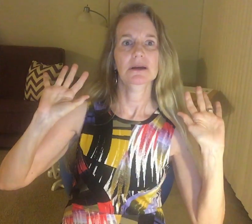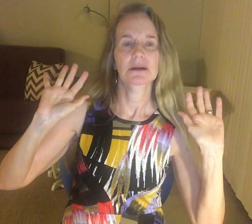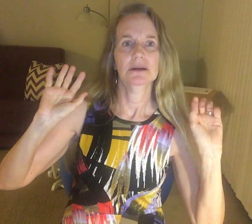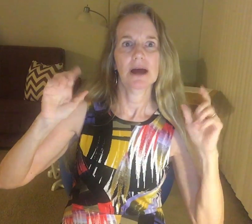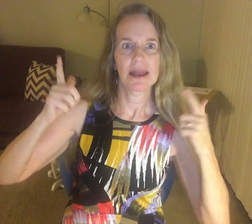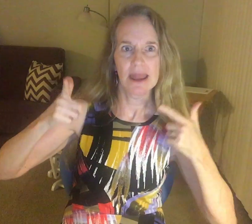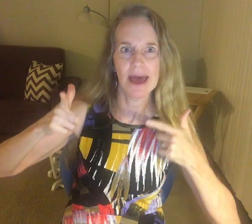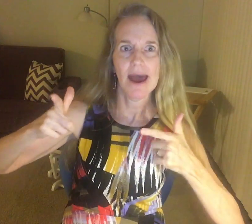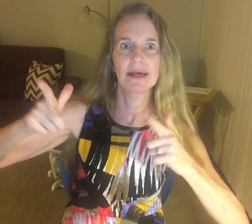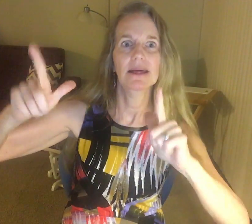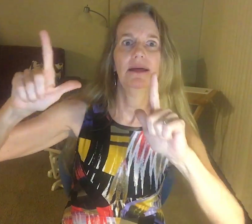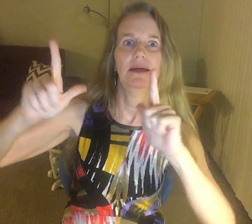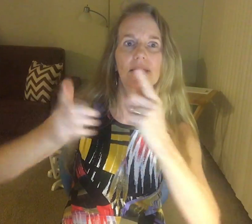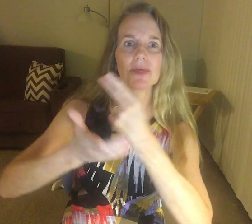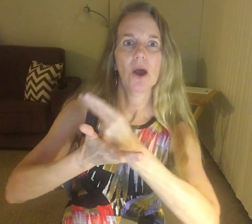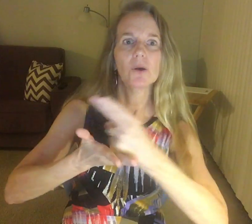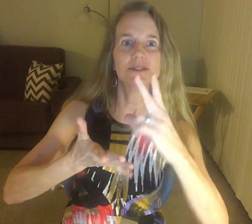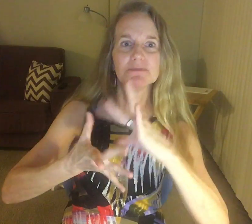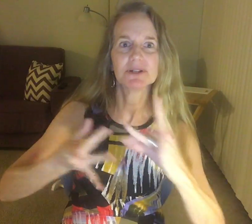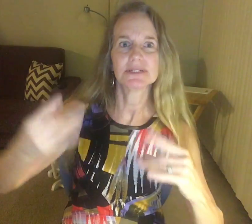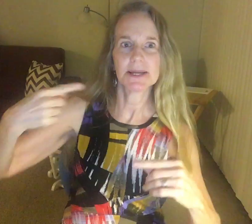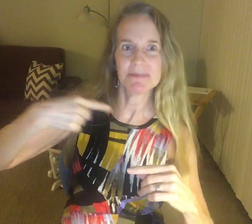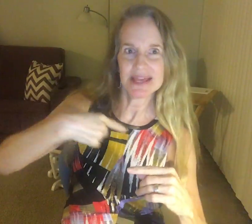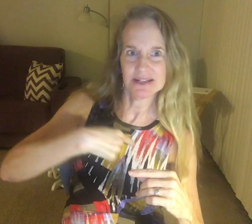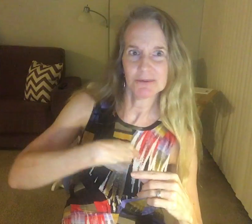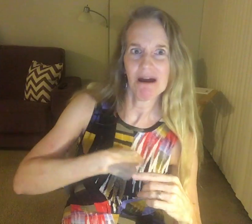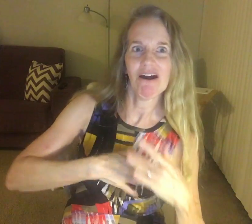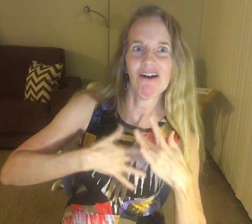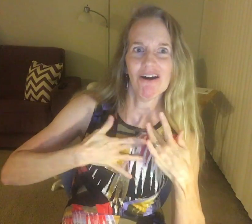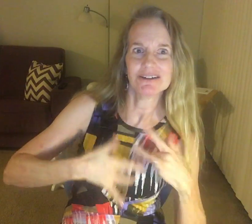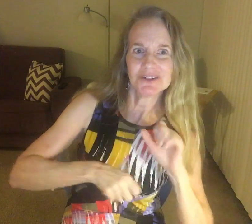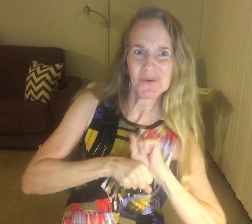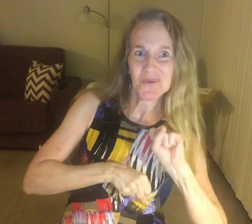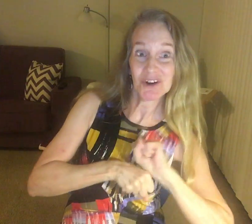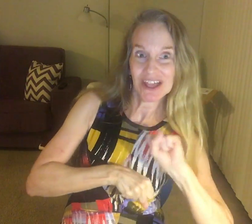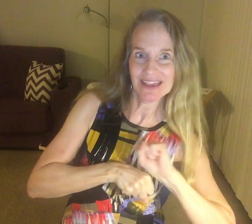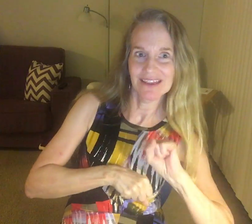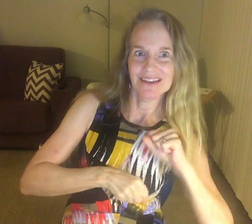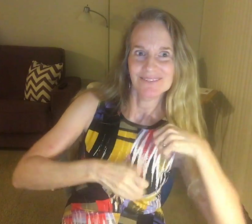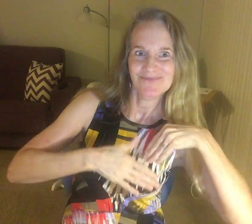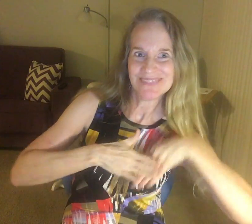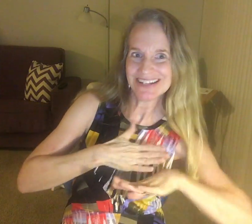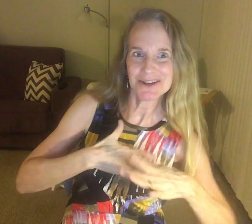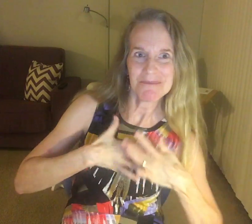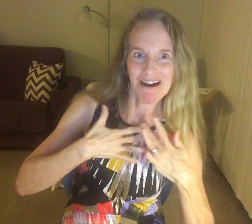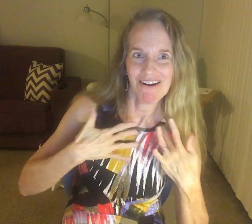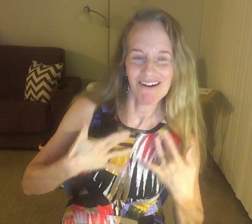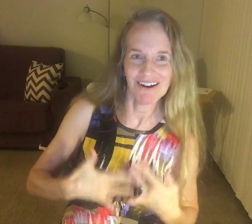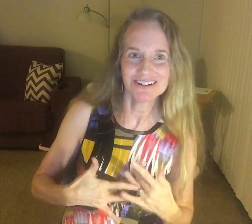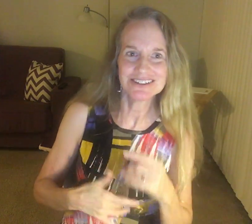And then the holding feet came into my heart. Looking, beating my heart.